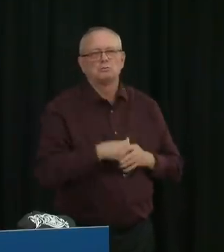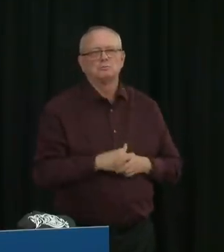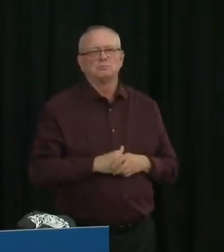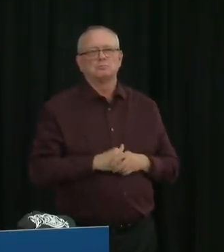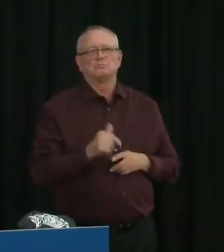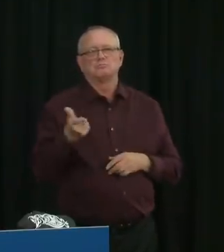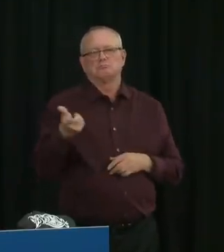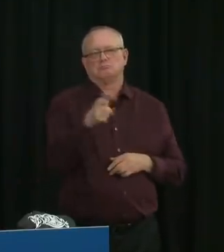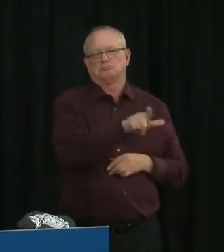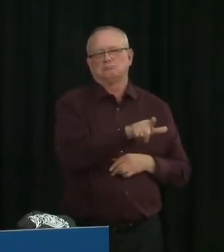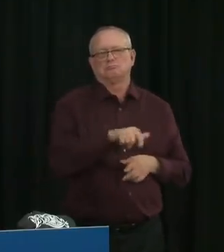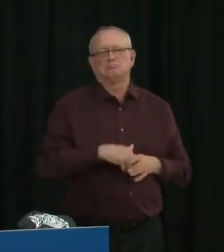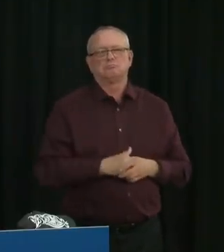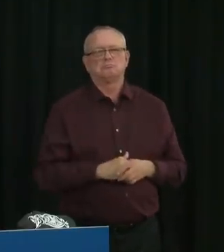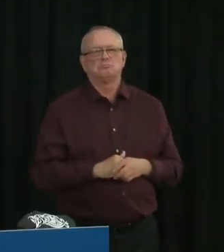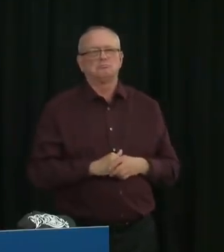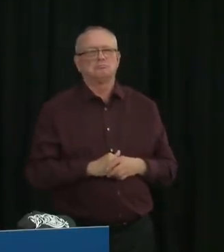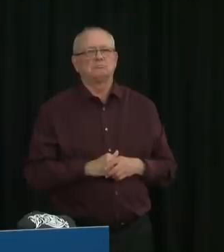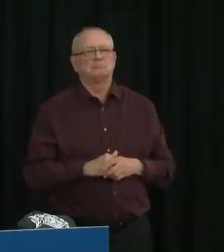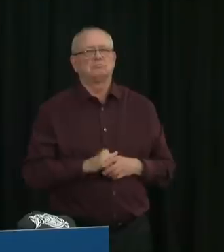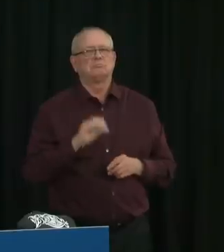Michelle Del Fontaine with CBC.